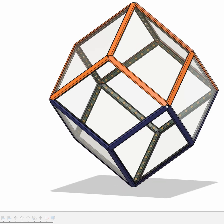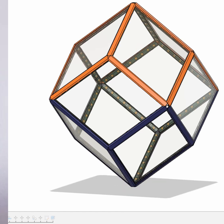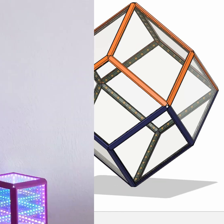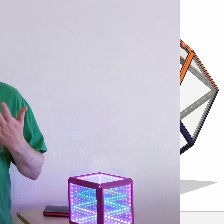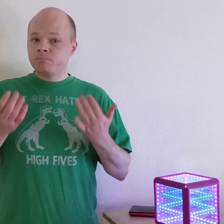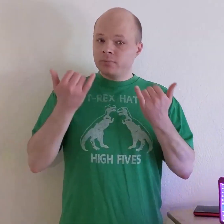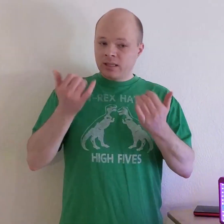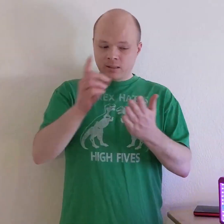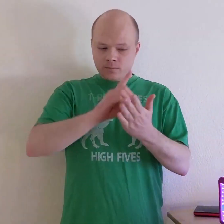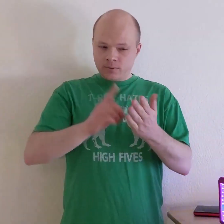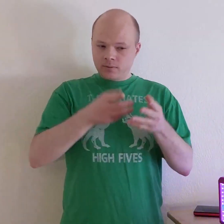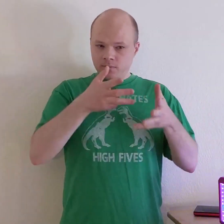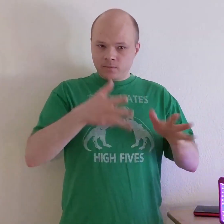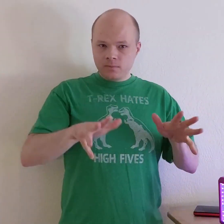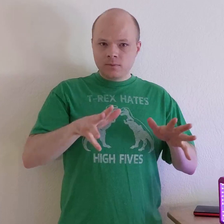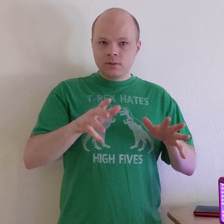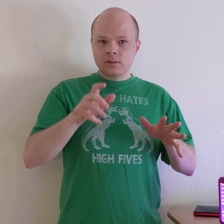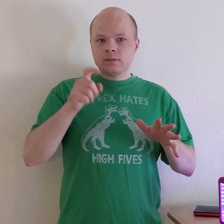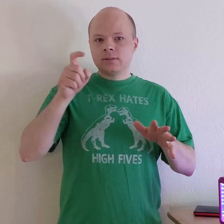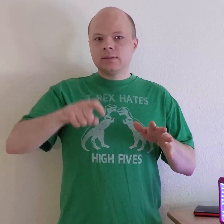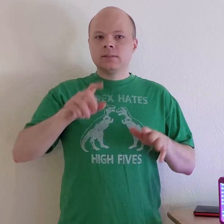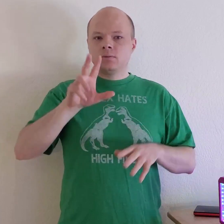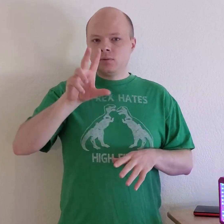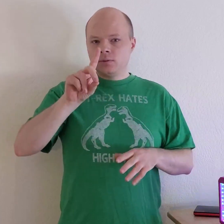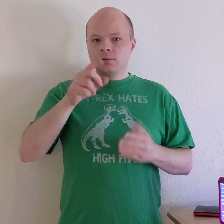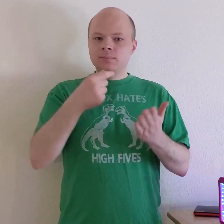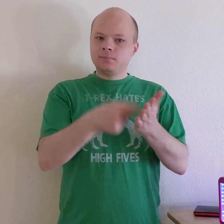Now that the design is finished, I needed to print all 24 edges.